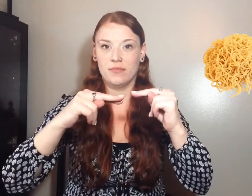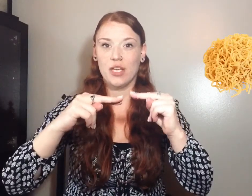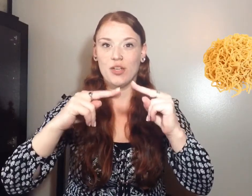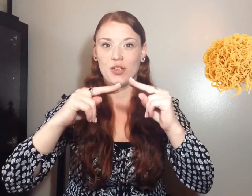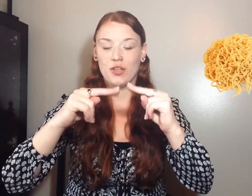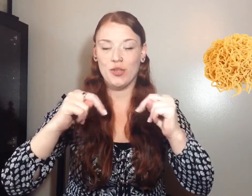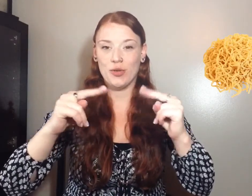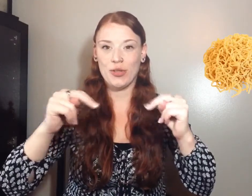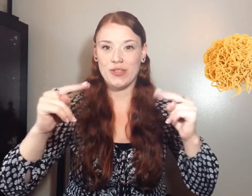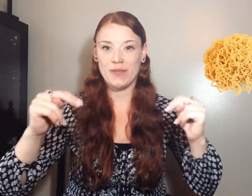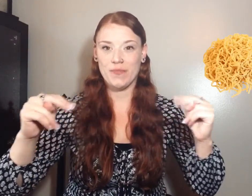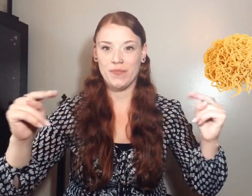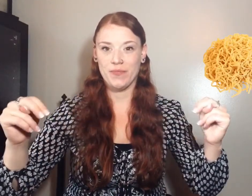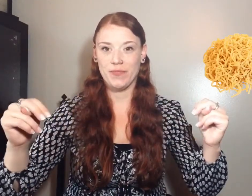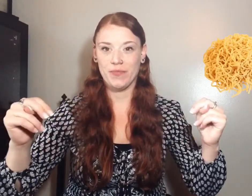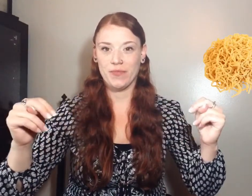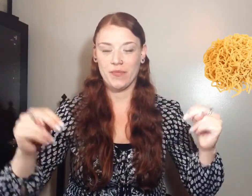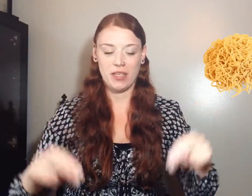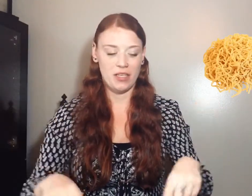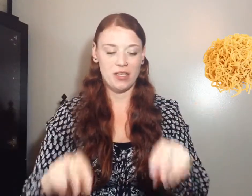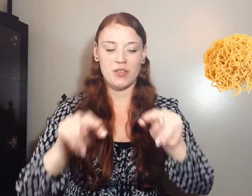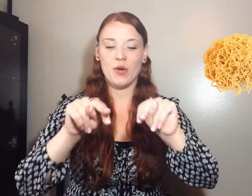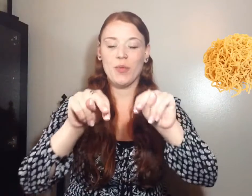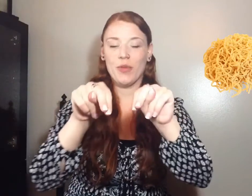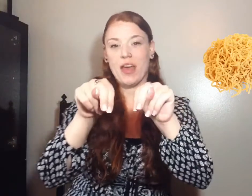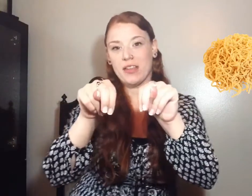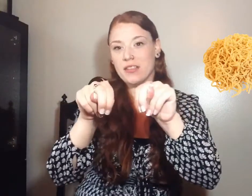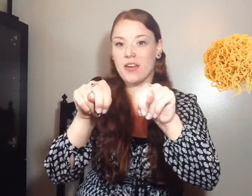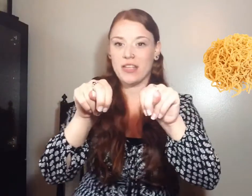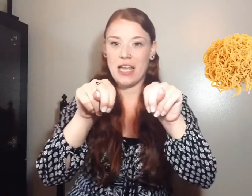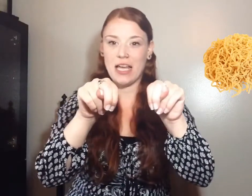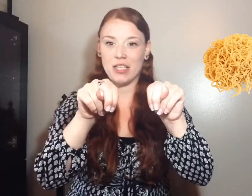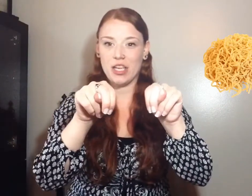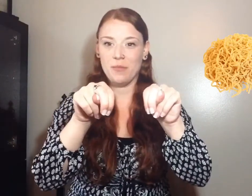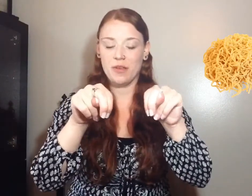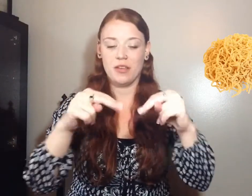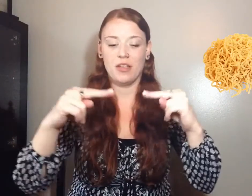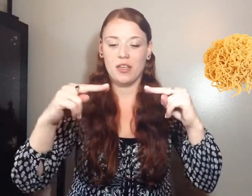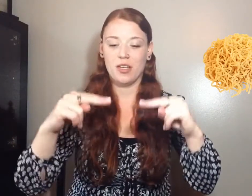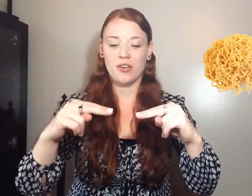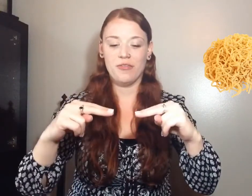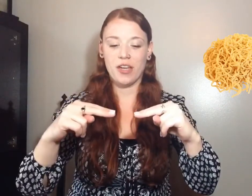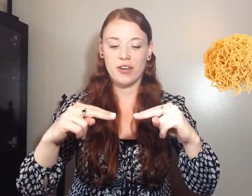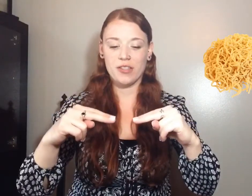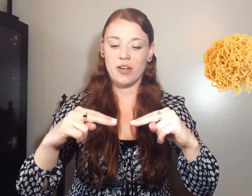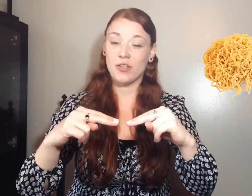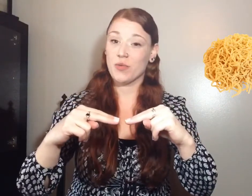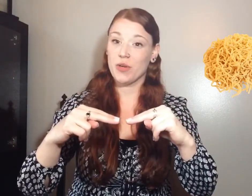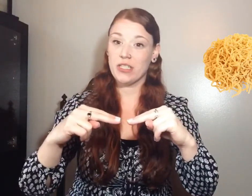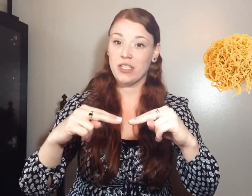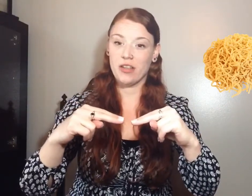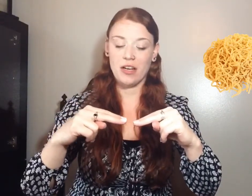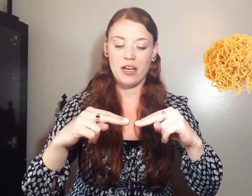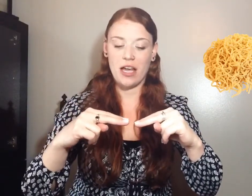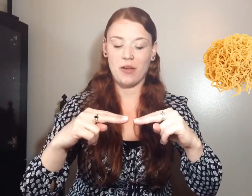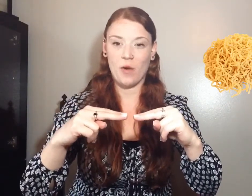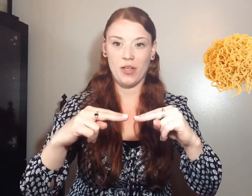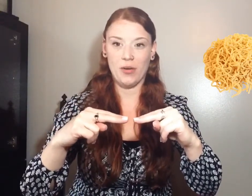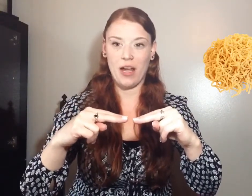Meat. Noodles. So both hands are the N shape. Your fingers start towards each other and wiggle away.